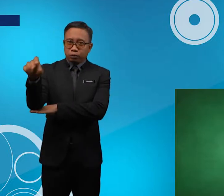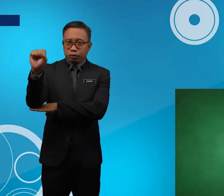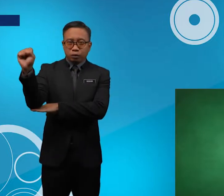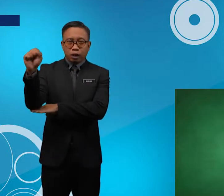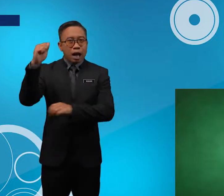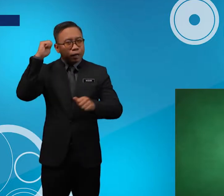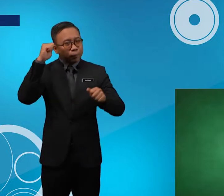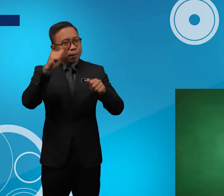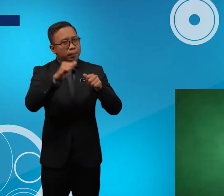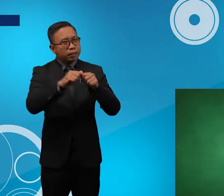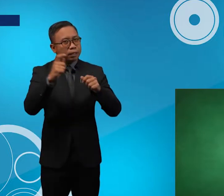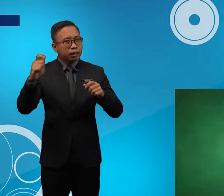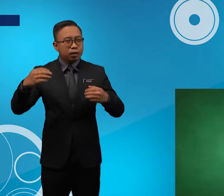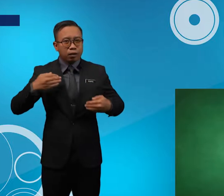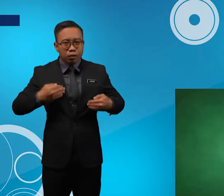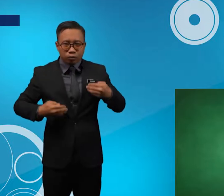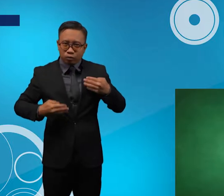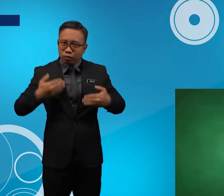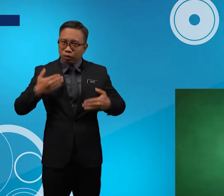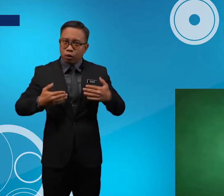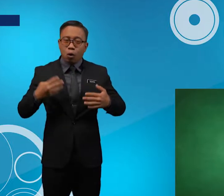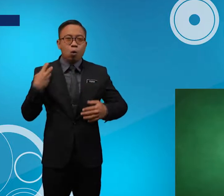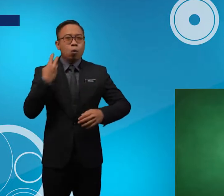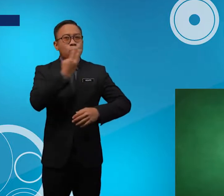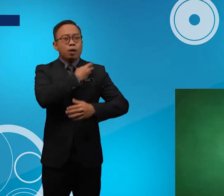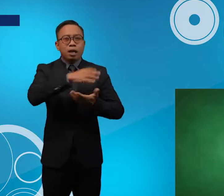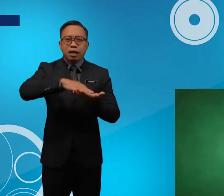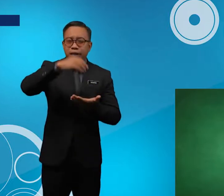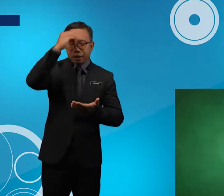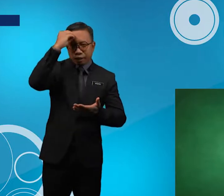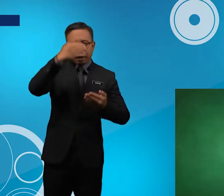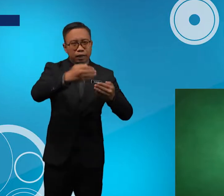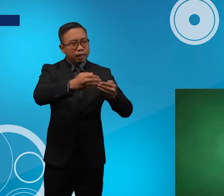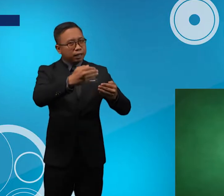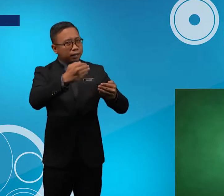Pupil Remember The Clothes We Learn Earlier